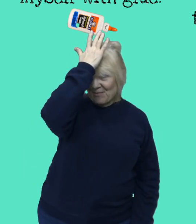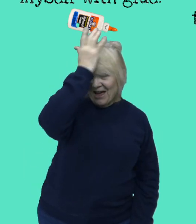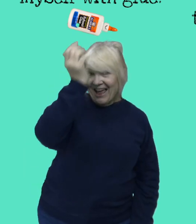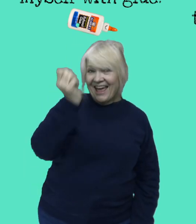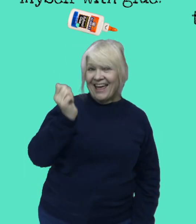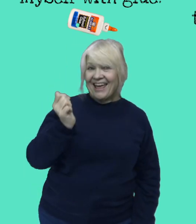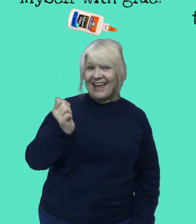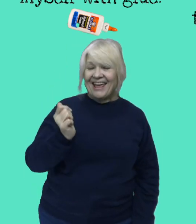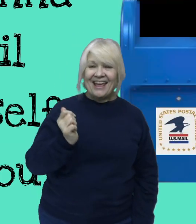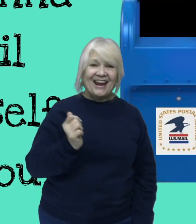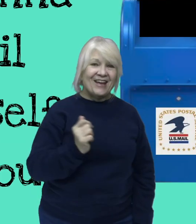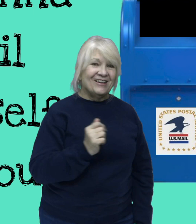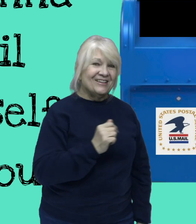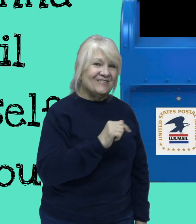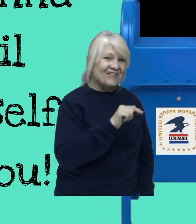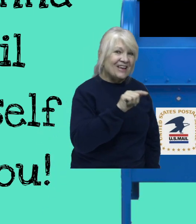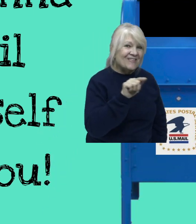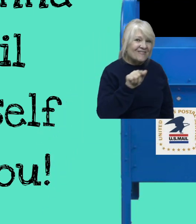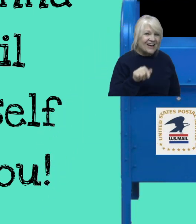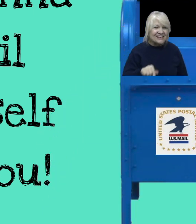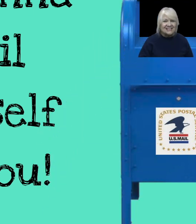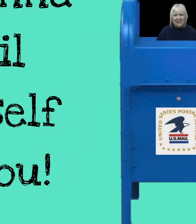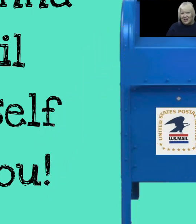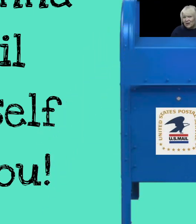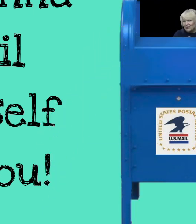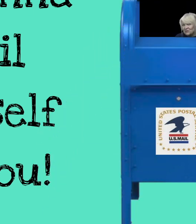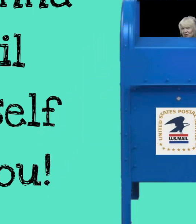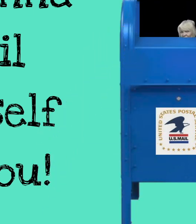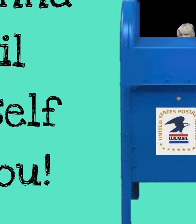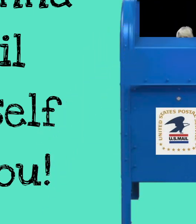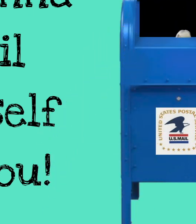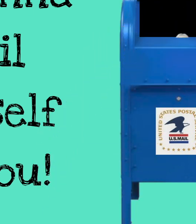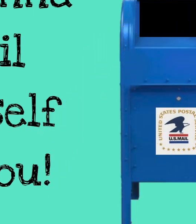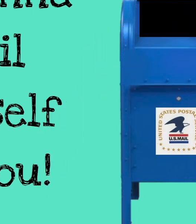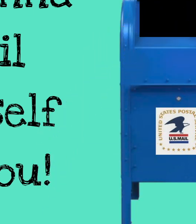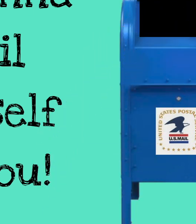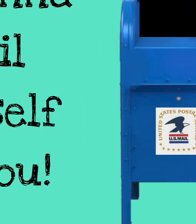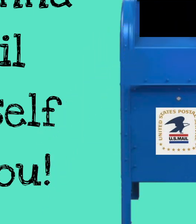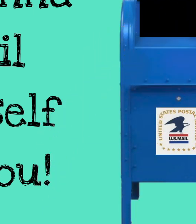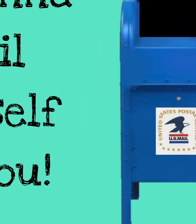top of my head. I'm gonna mail myself to you.